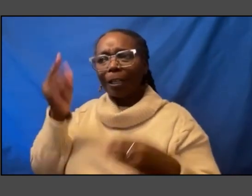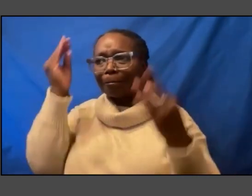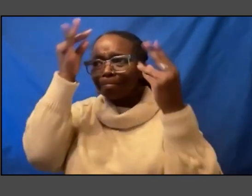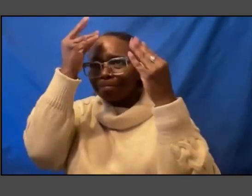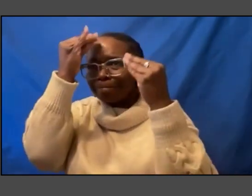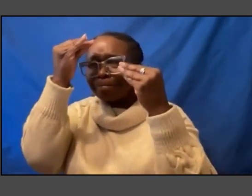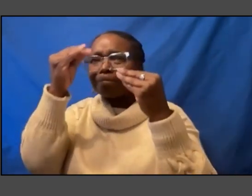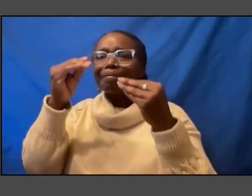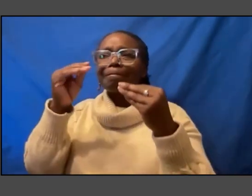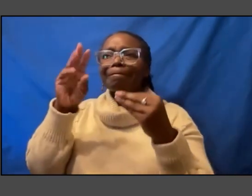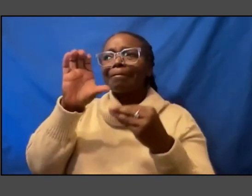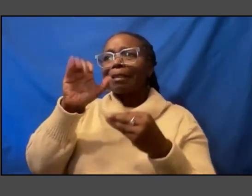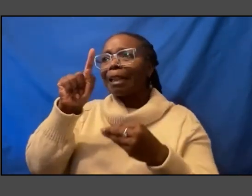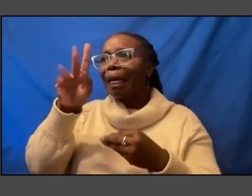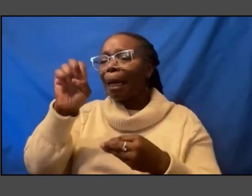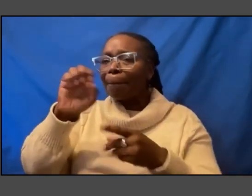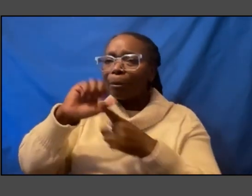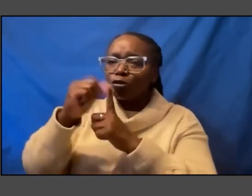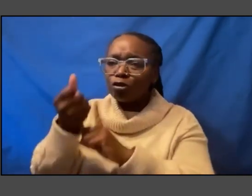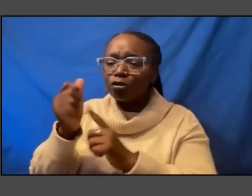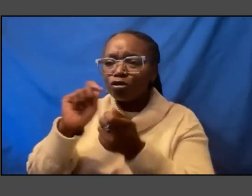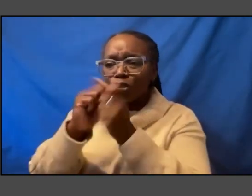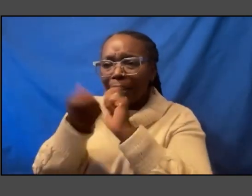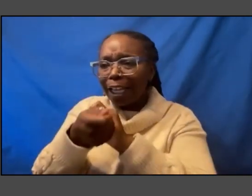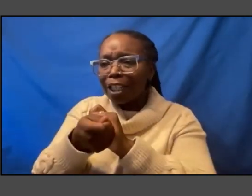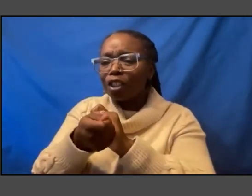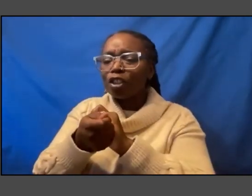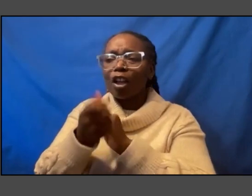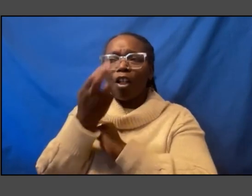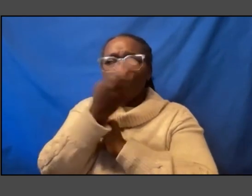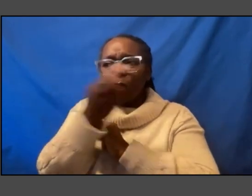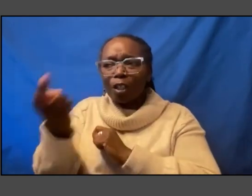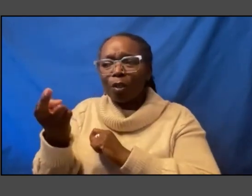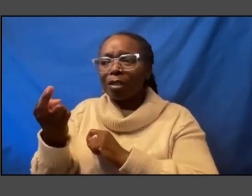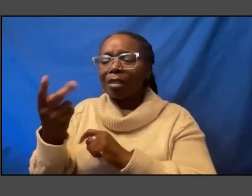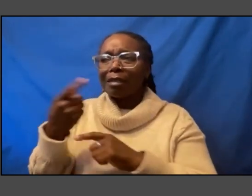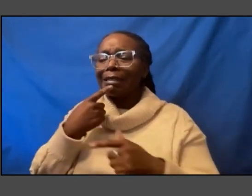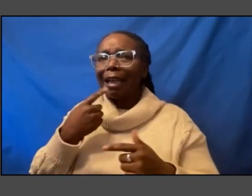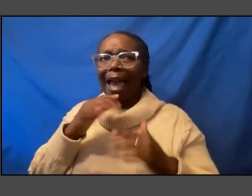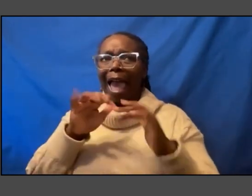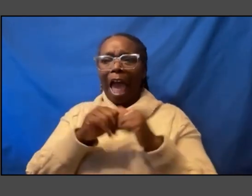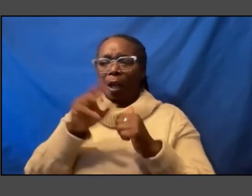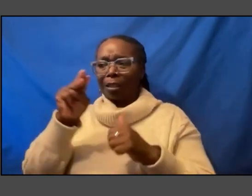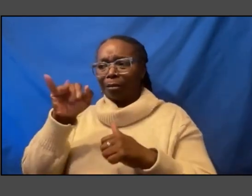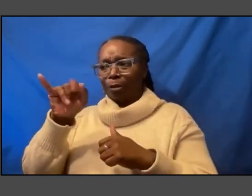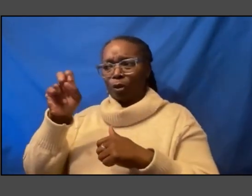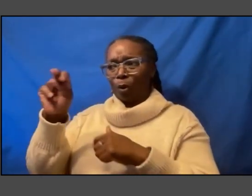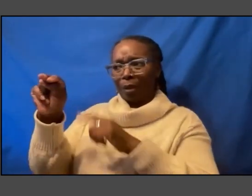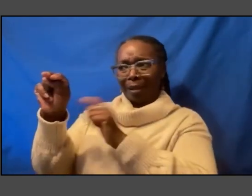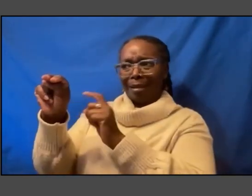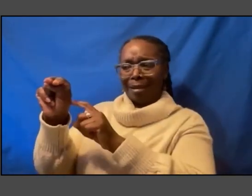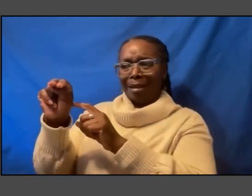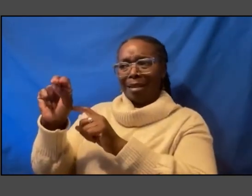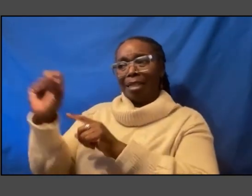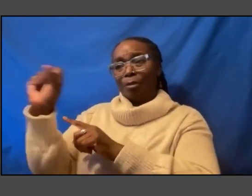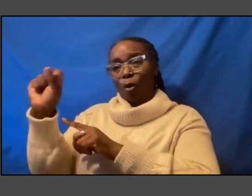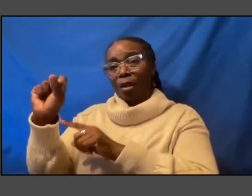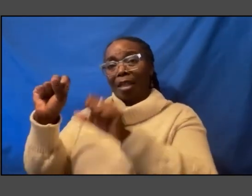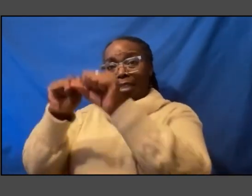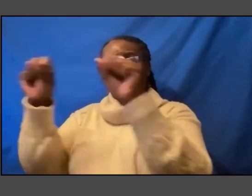use the resources of the smithsonian to say how does the smithsonian help make a country better how does it give you tools